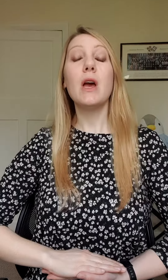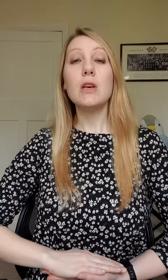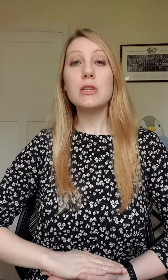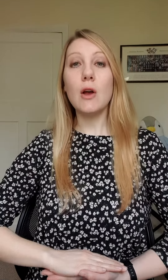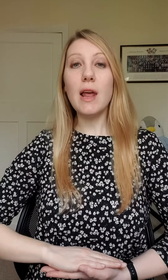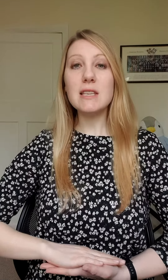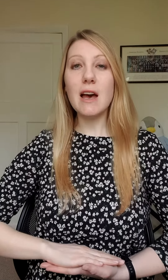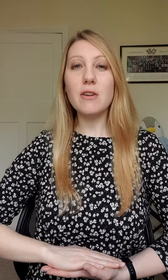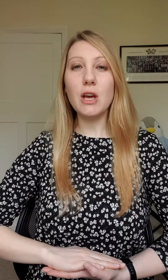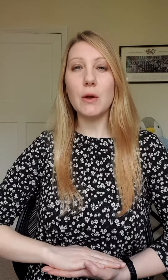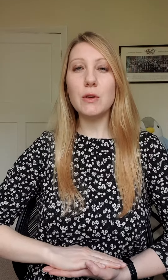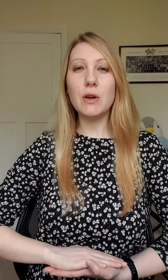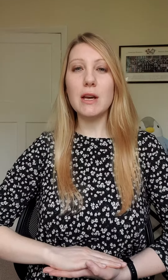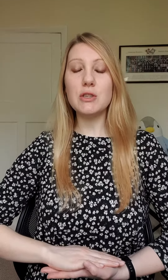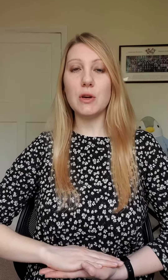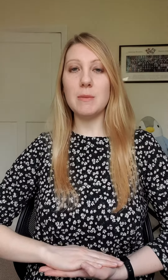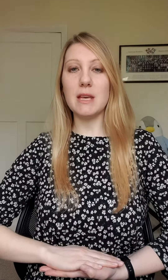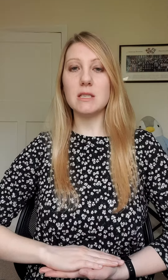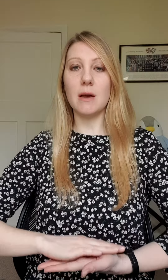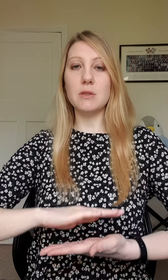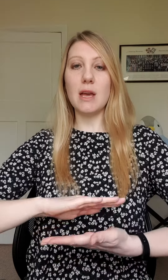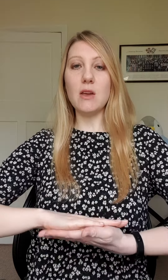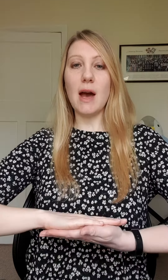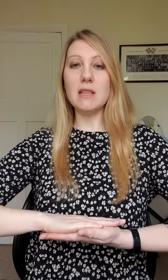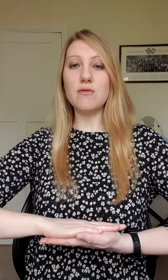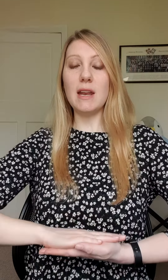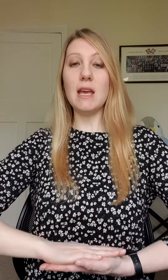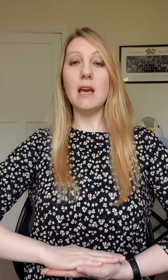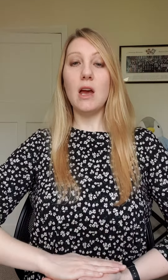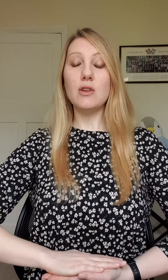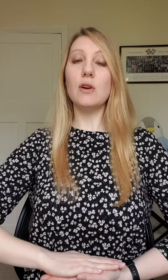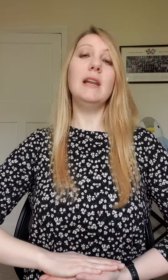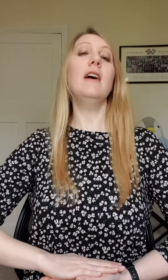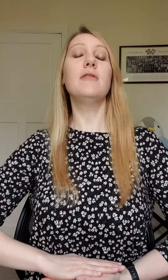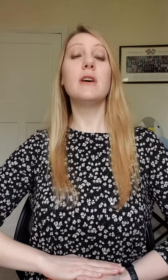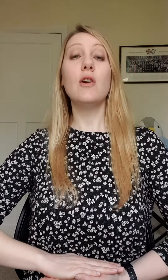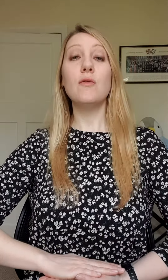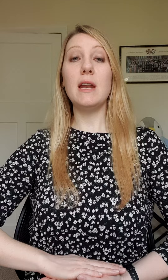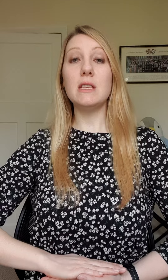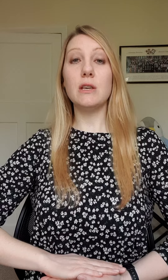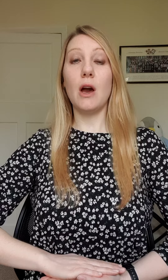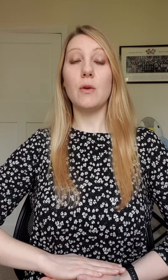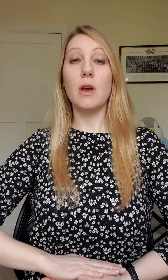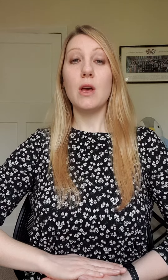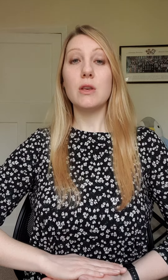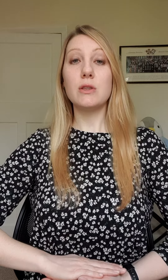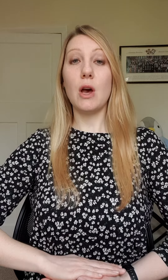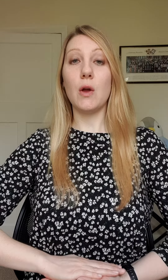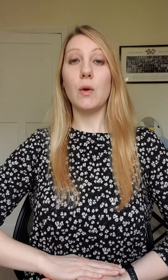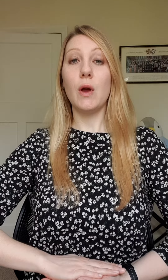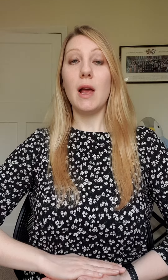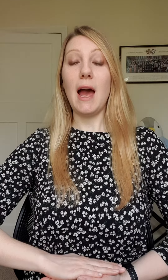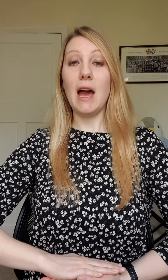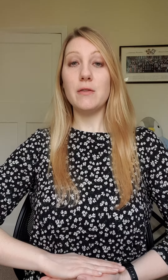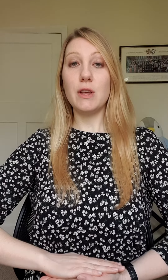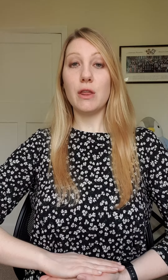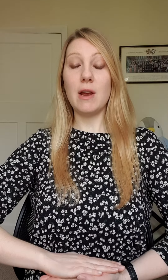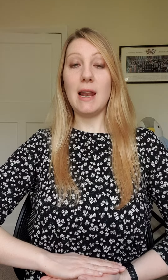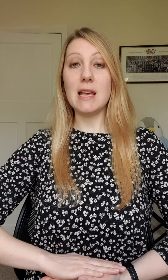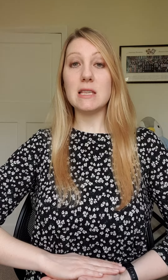so let's have a go. You guys join me this time. get your hands ready, your lift ready to go. so after three, let's